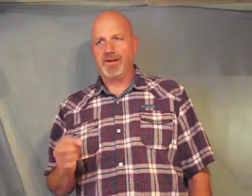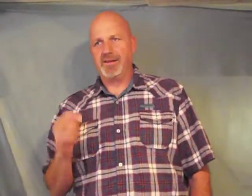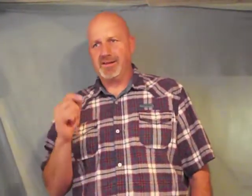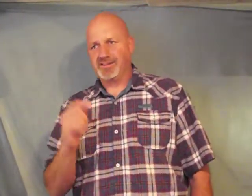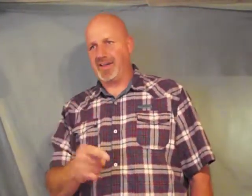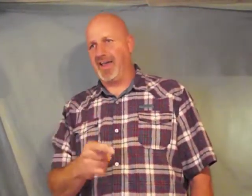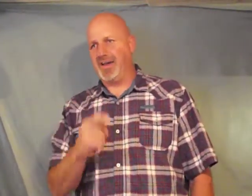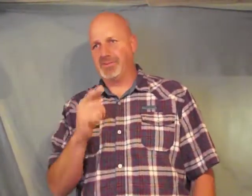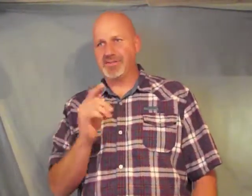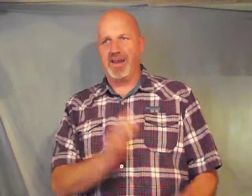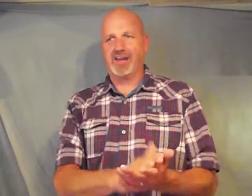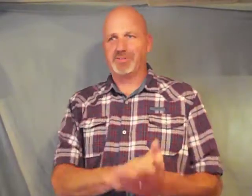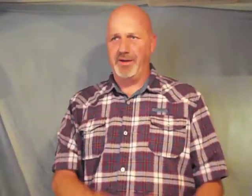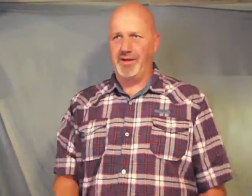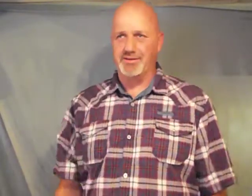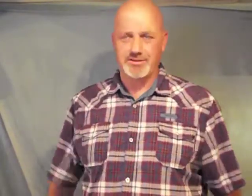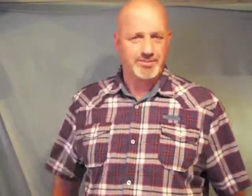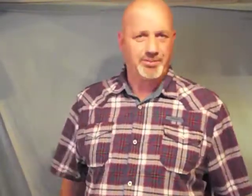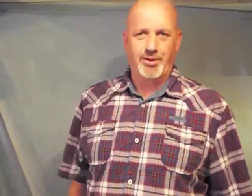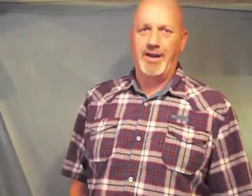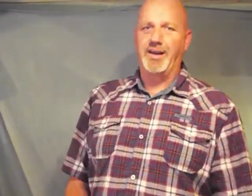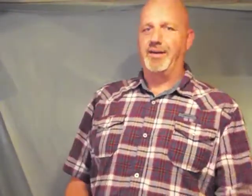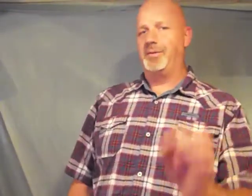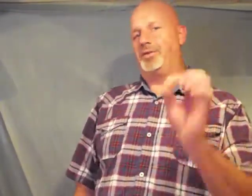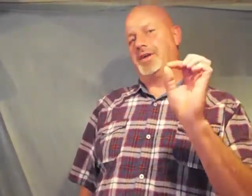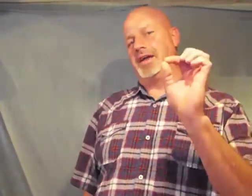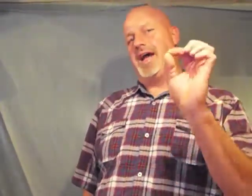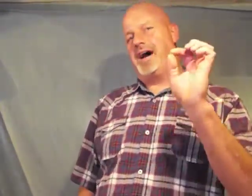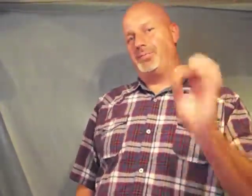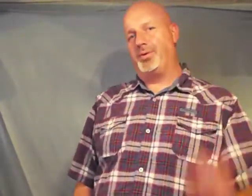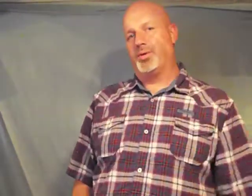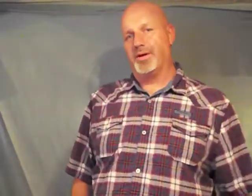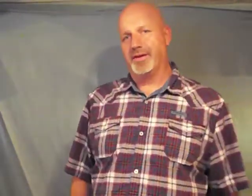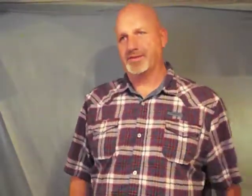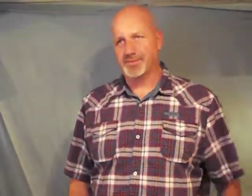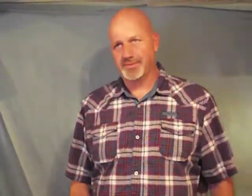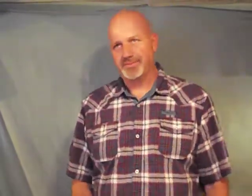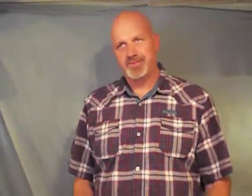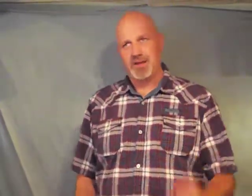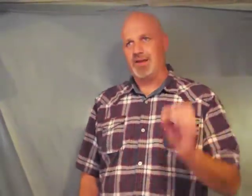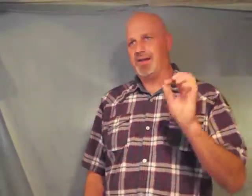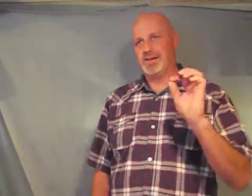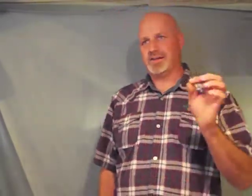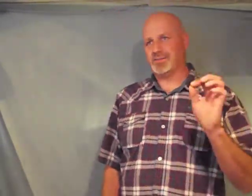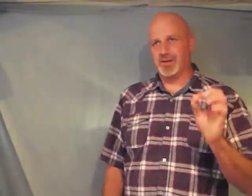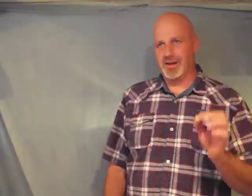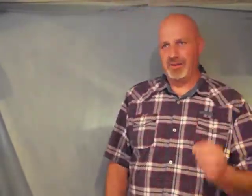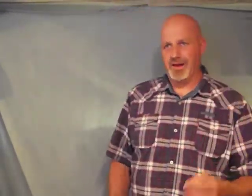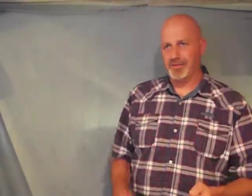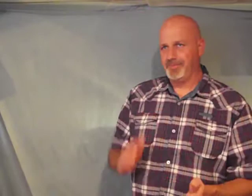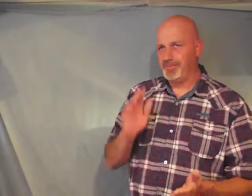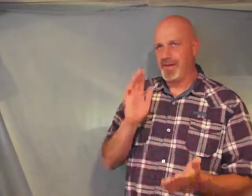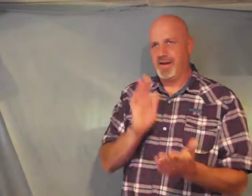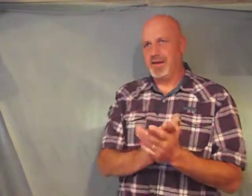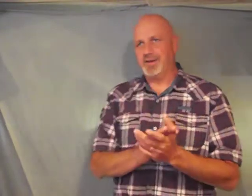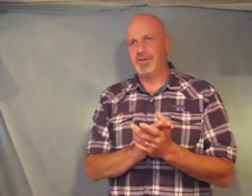same sex marriages boy now I'm going to get an out pour on this one doesn't really matter losing